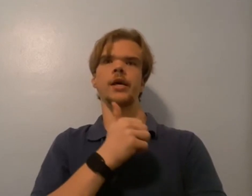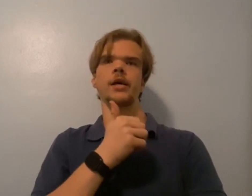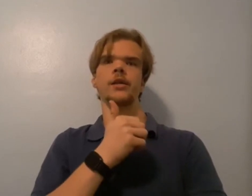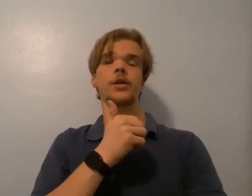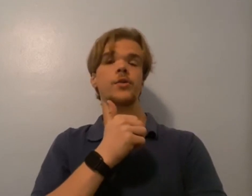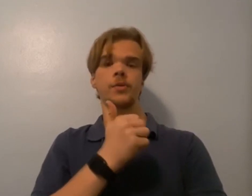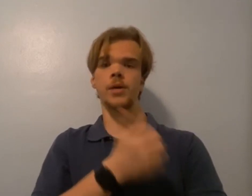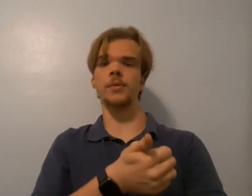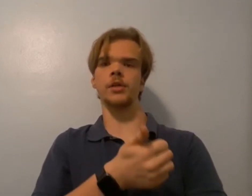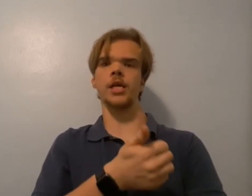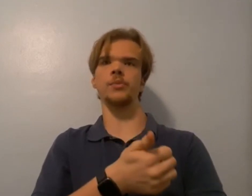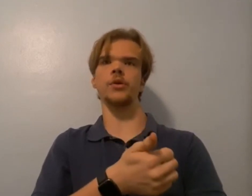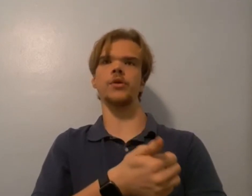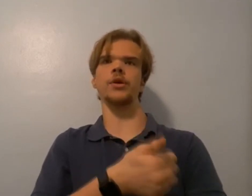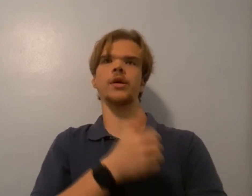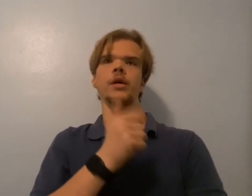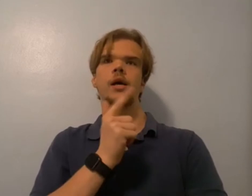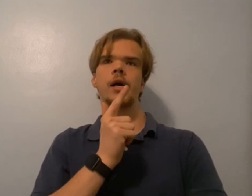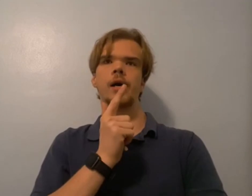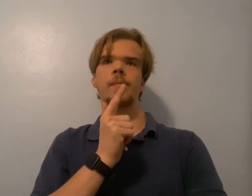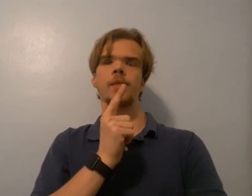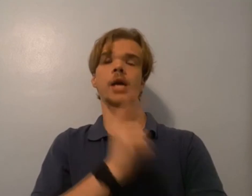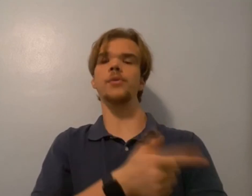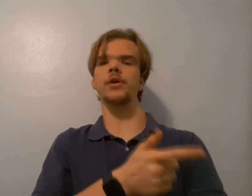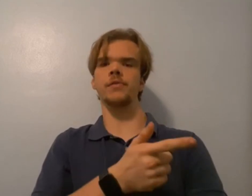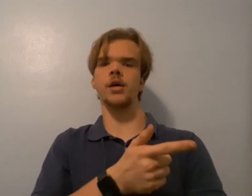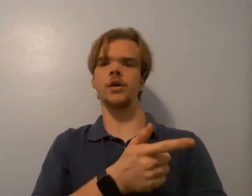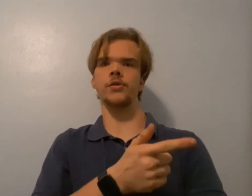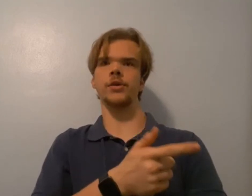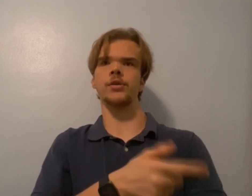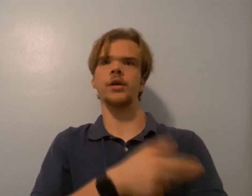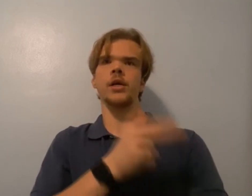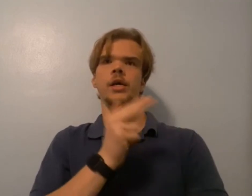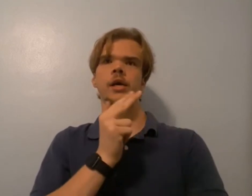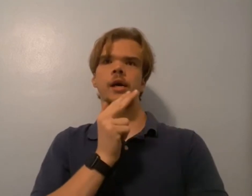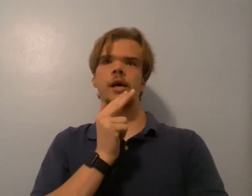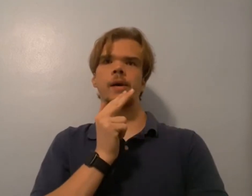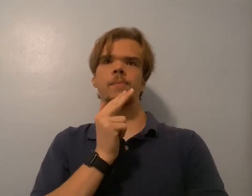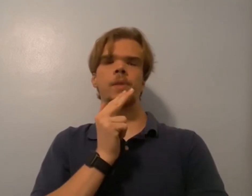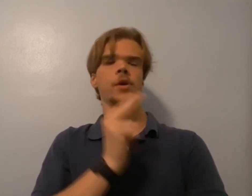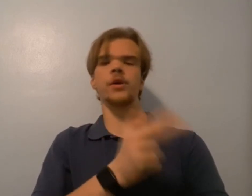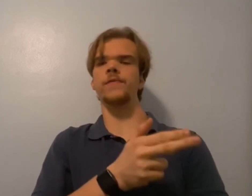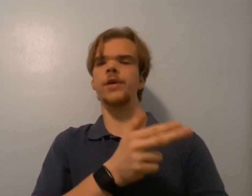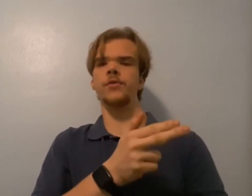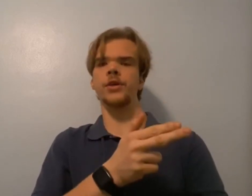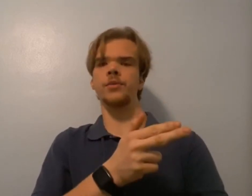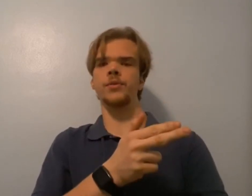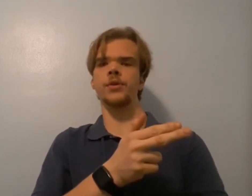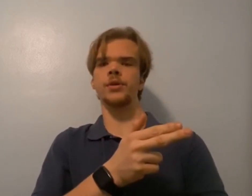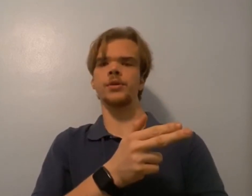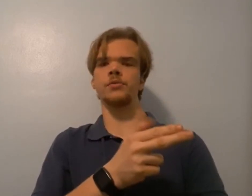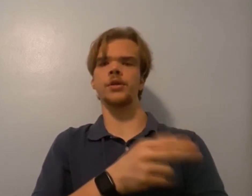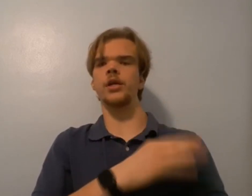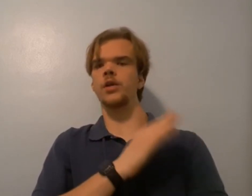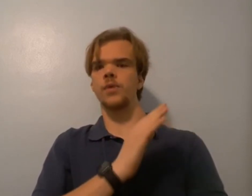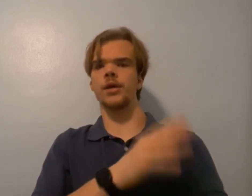New York Public Library, Library of Congress, American Federation of Musicians, and otherwise